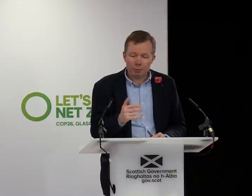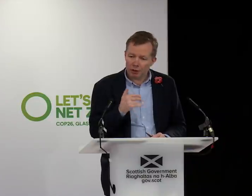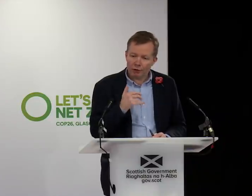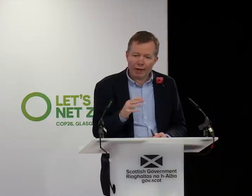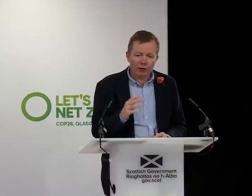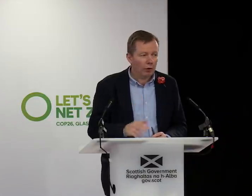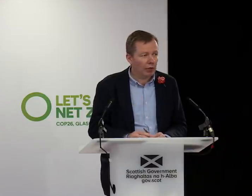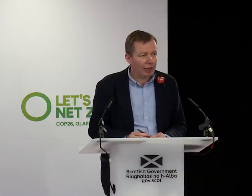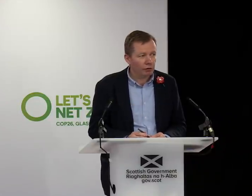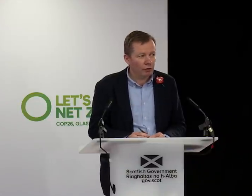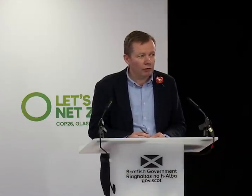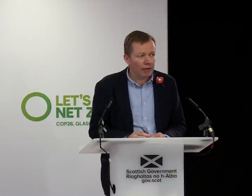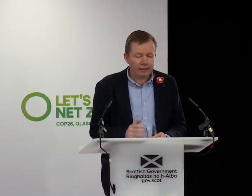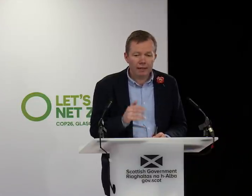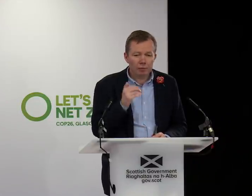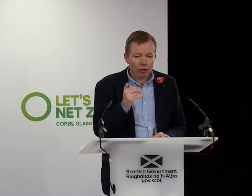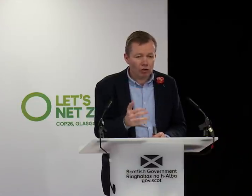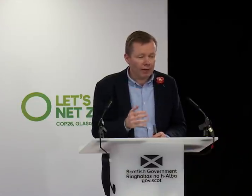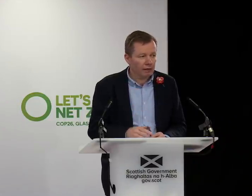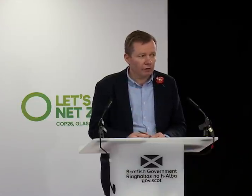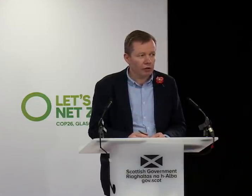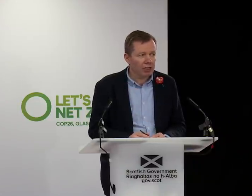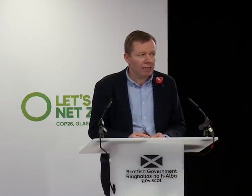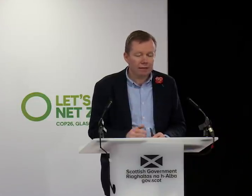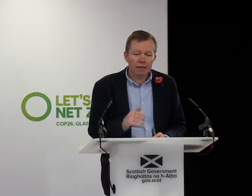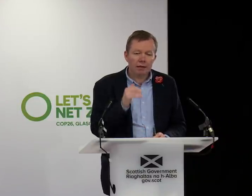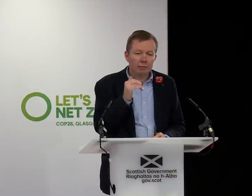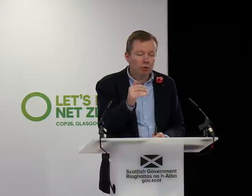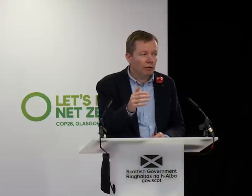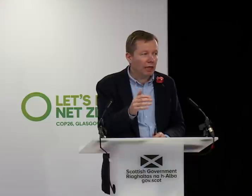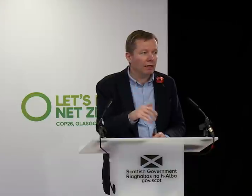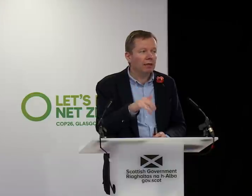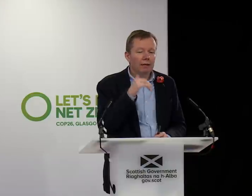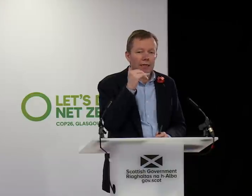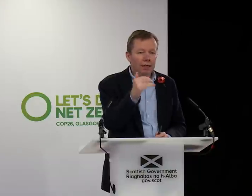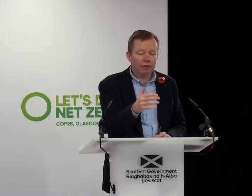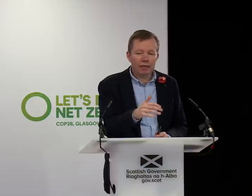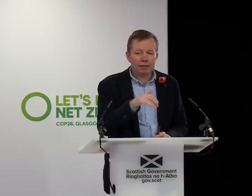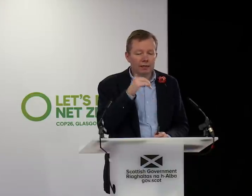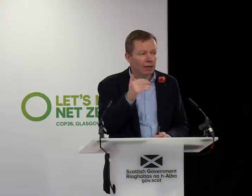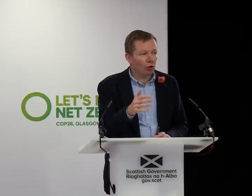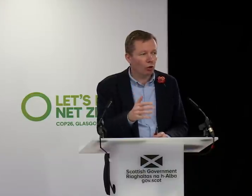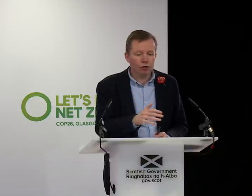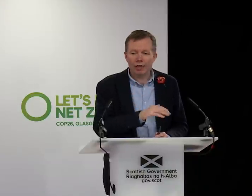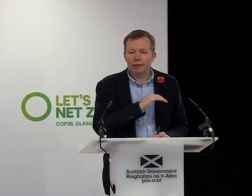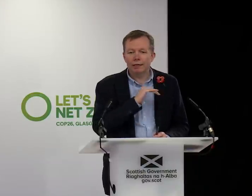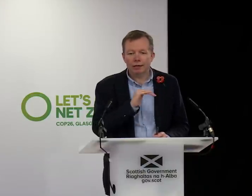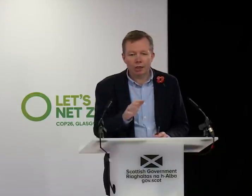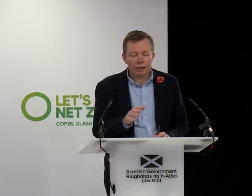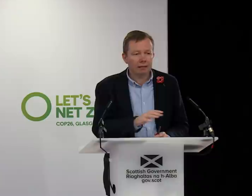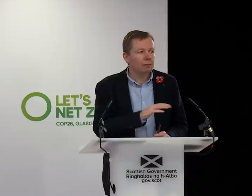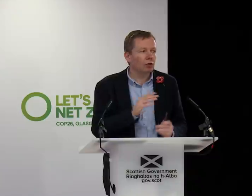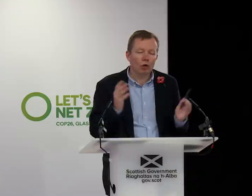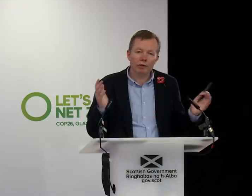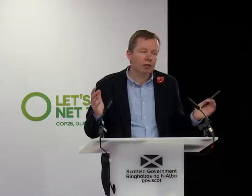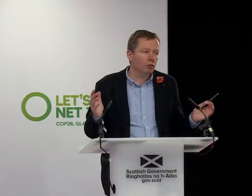working. People are arriving with their lateral flow test. It's being checked at the first gate. They're moving in. They're getting advice. There is alcohol gel. There